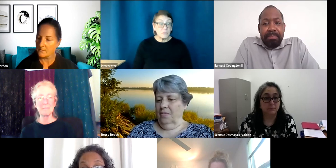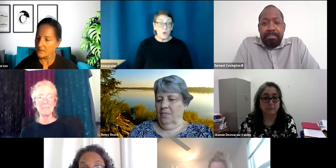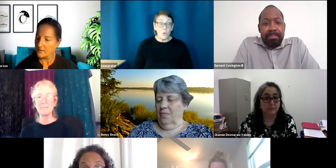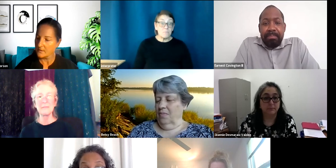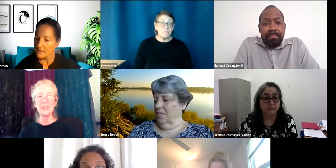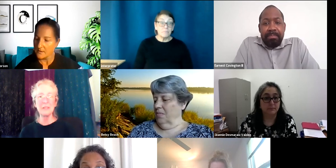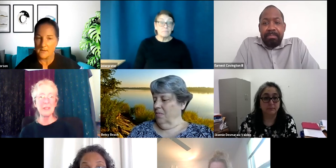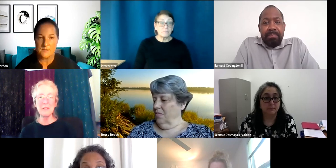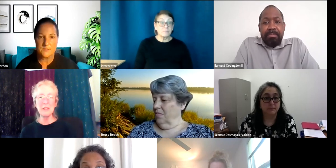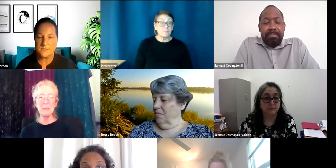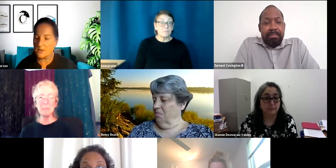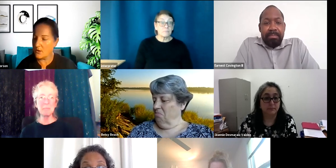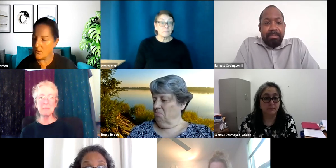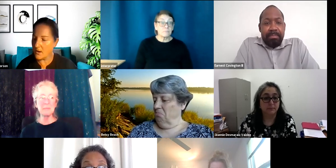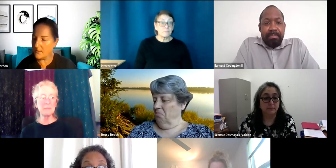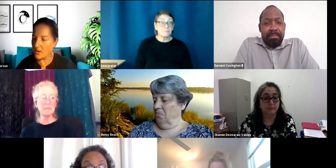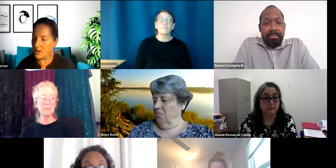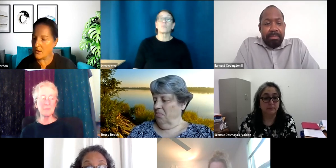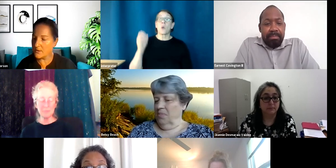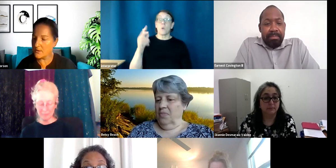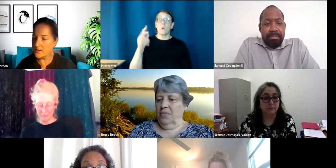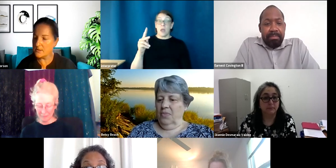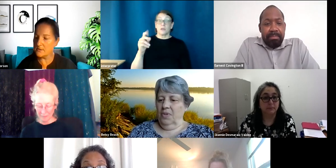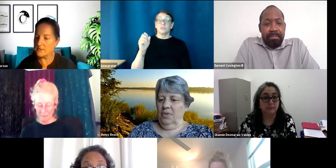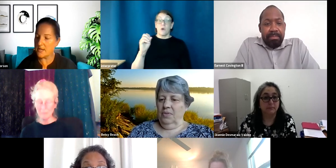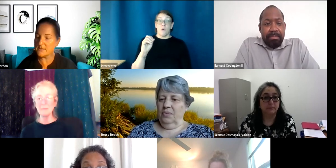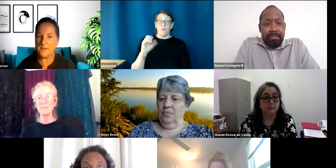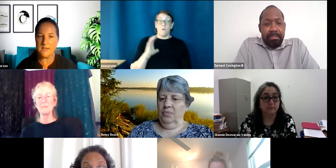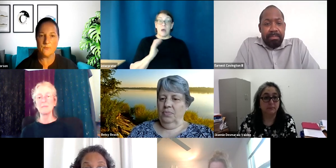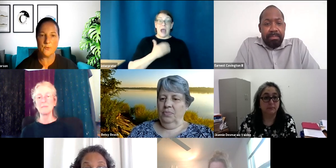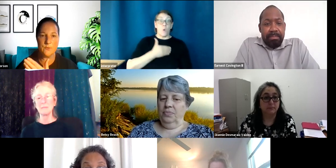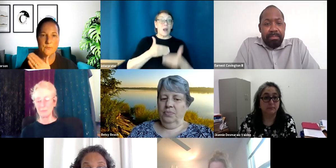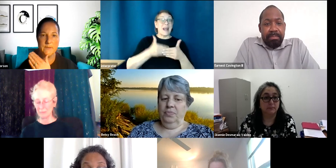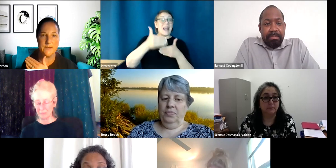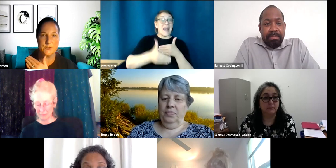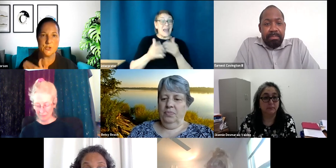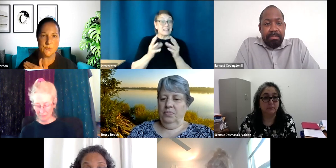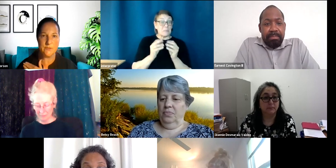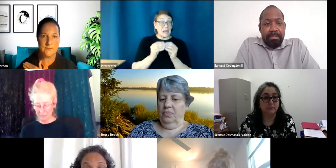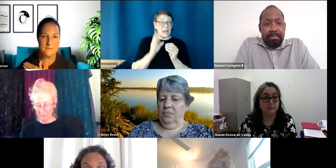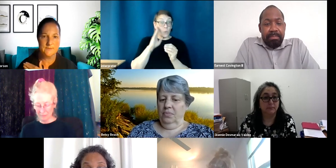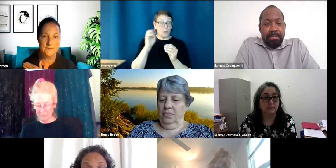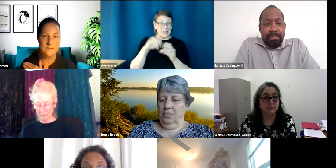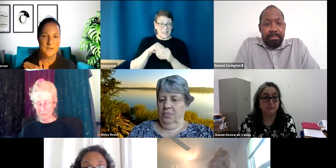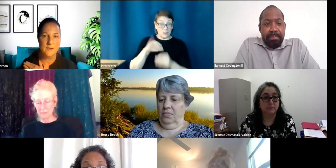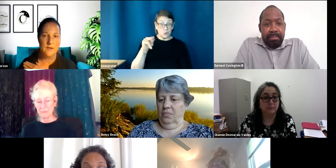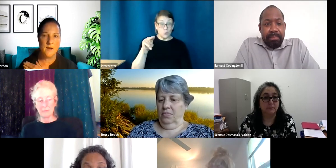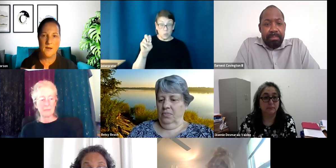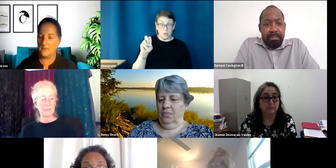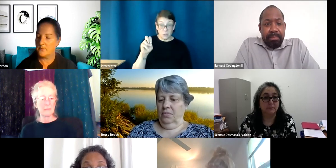Nope. So, um, our next meeting will be in June. Um,